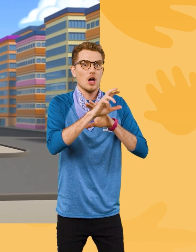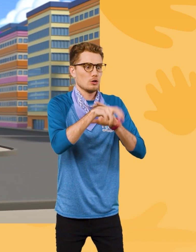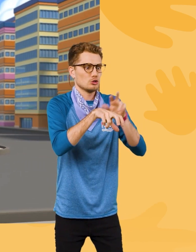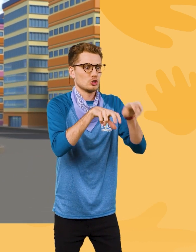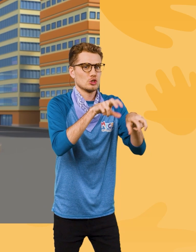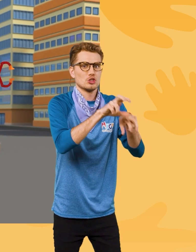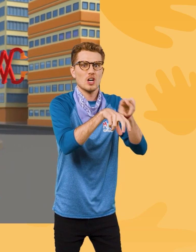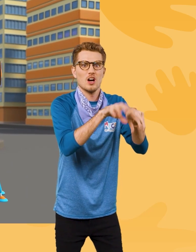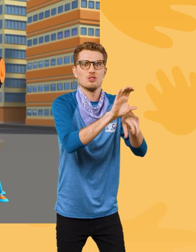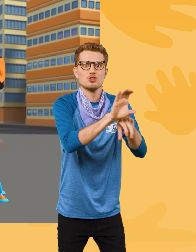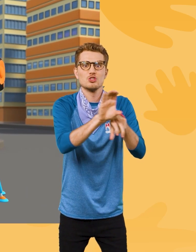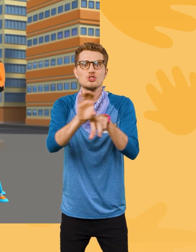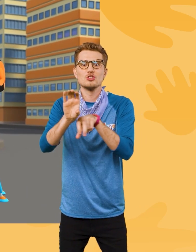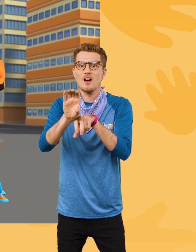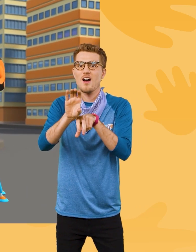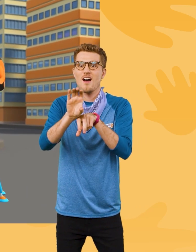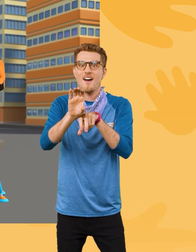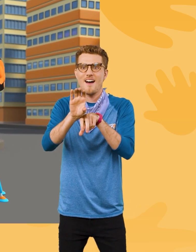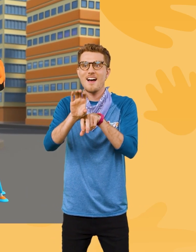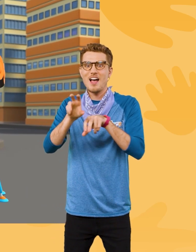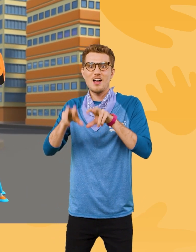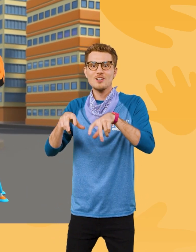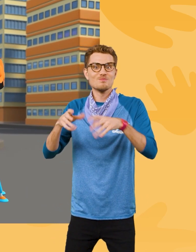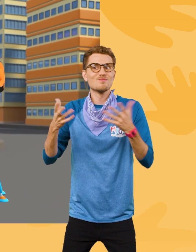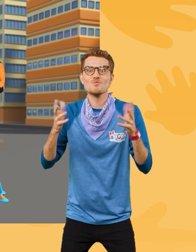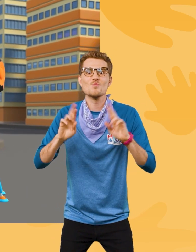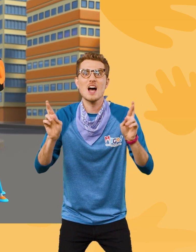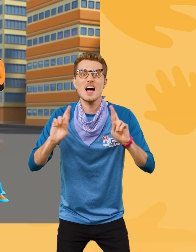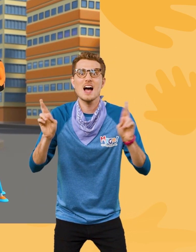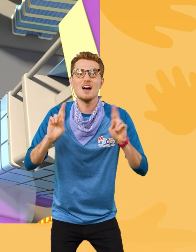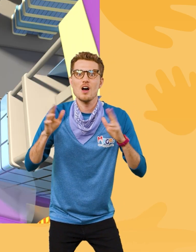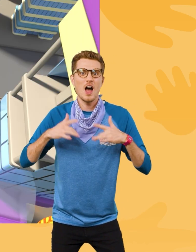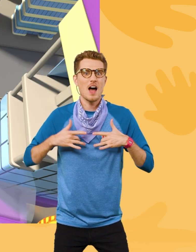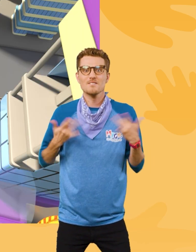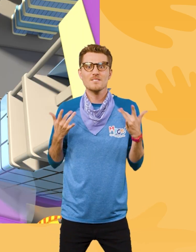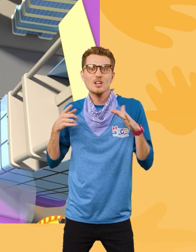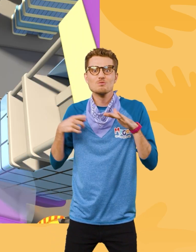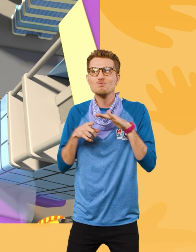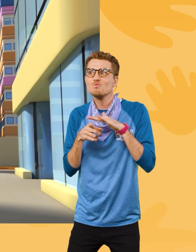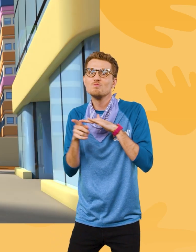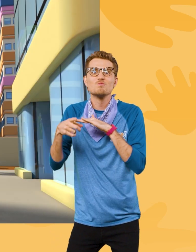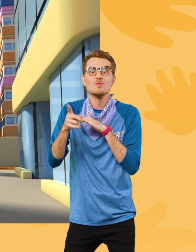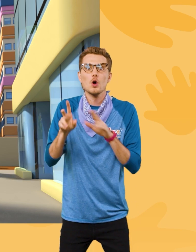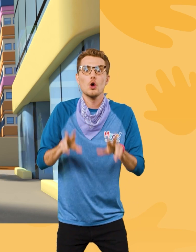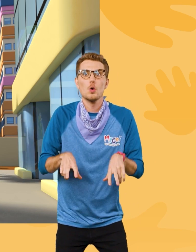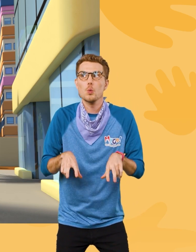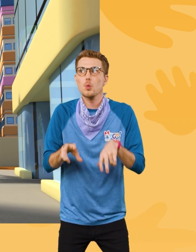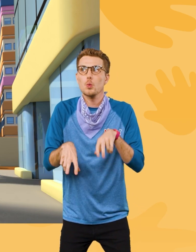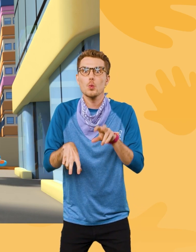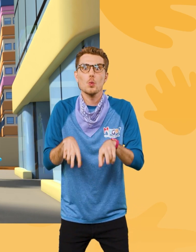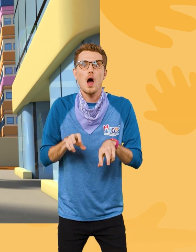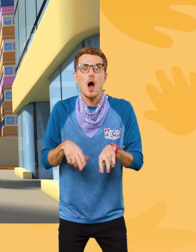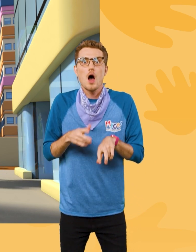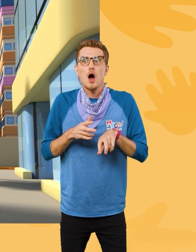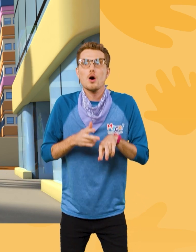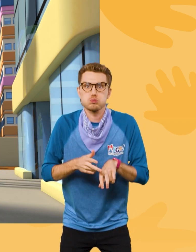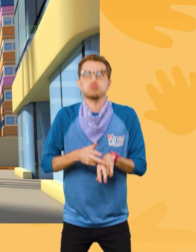The Blippi-mobile is ready for adventure! Extendo legs up! Whoa!